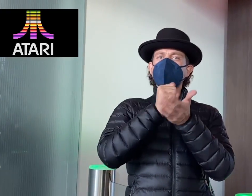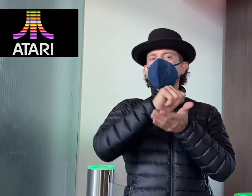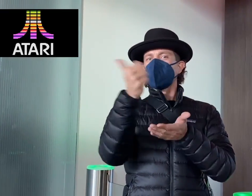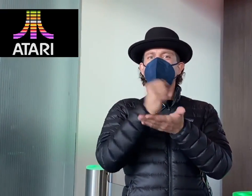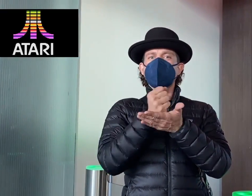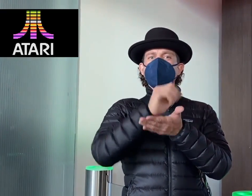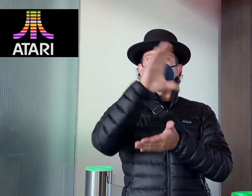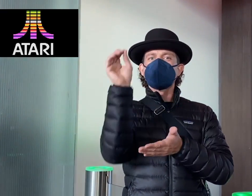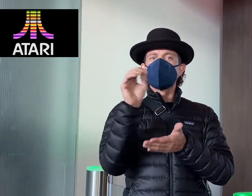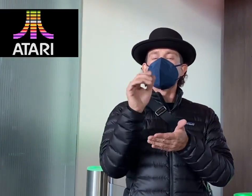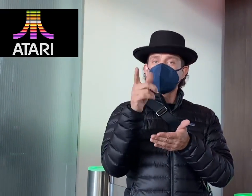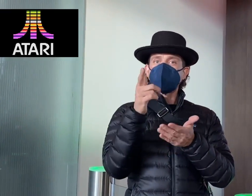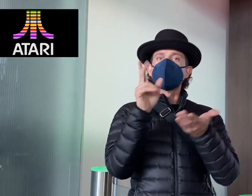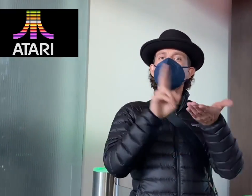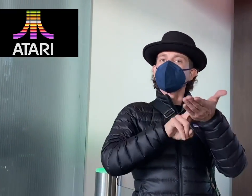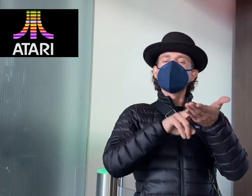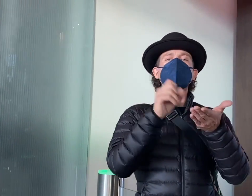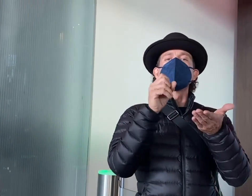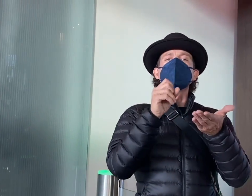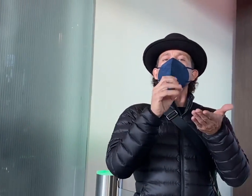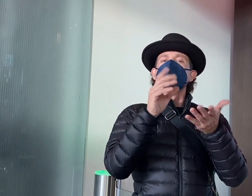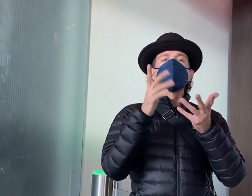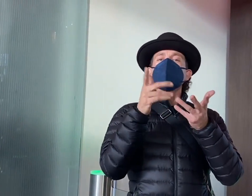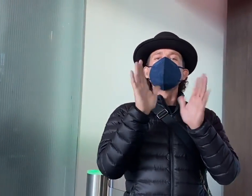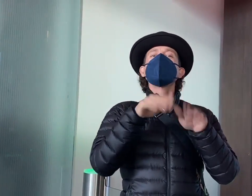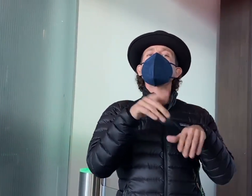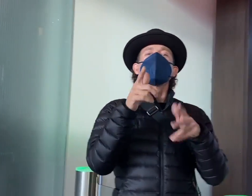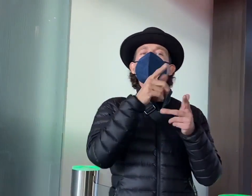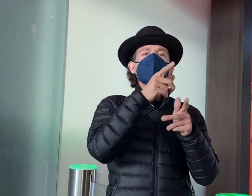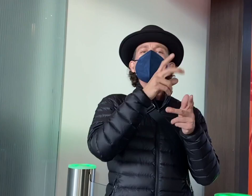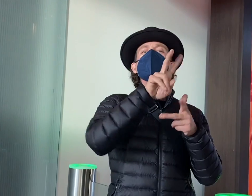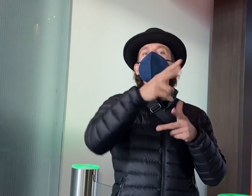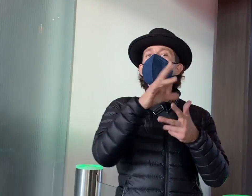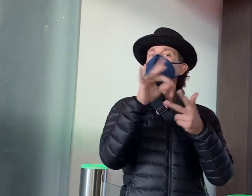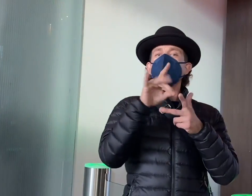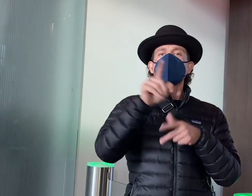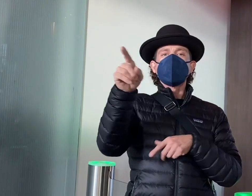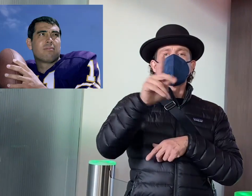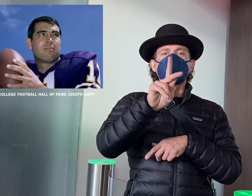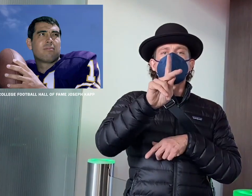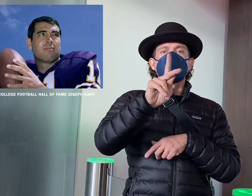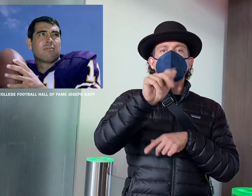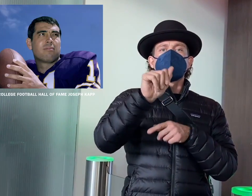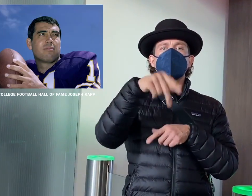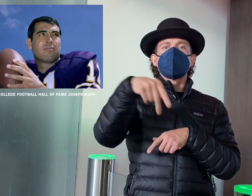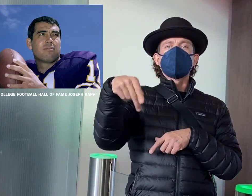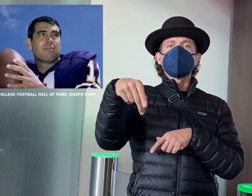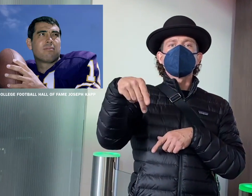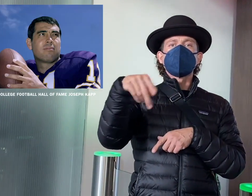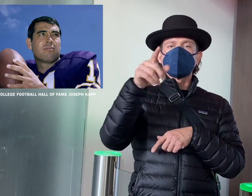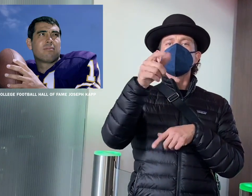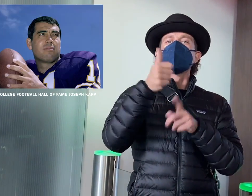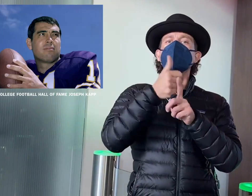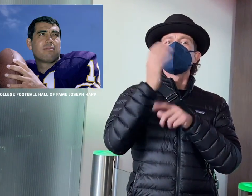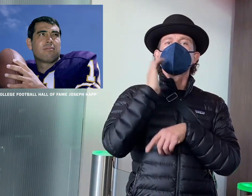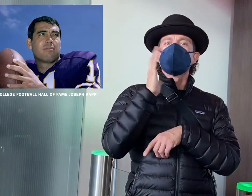direct competitors. Trip's second choice was Joe Kapp, former quarterback for the Minnesota Vikings,